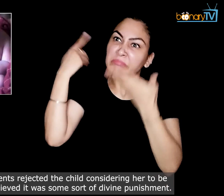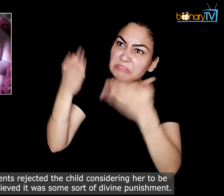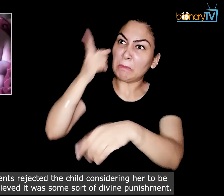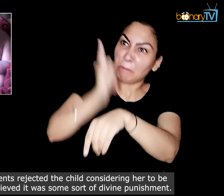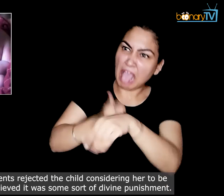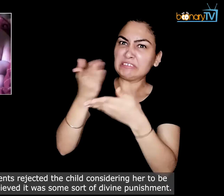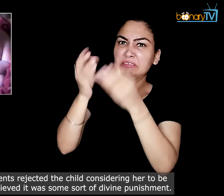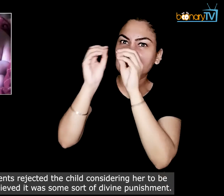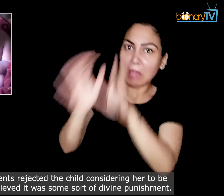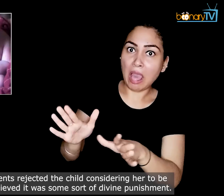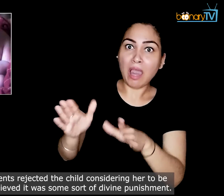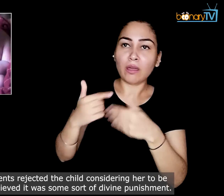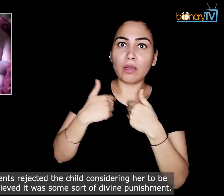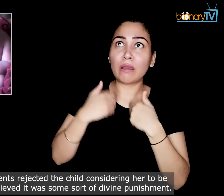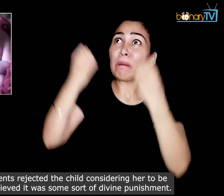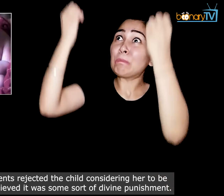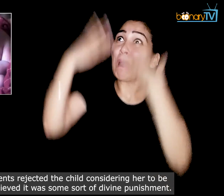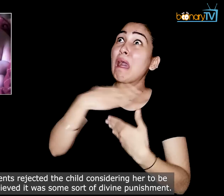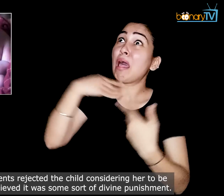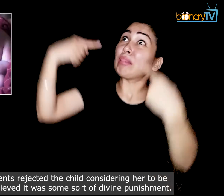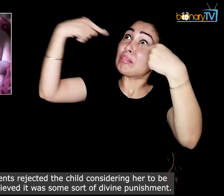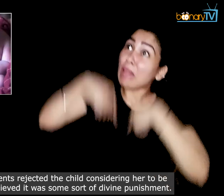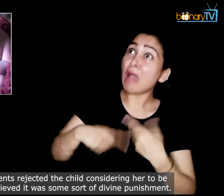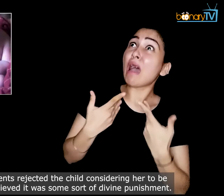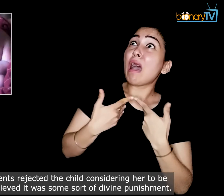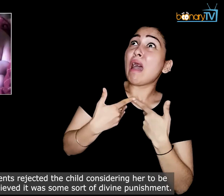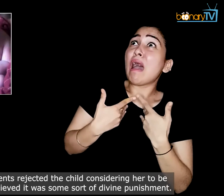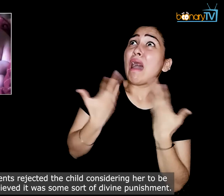They believed it was some sort of divine punishment.